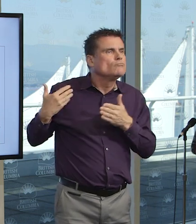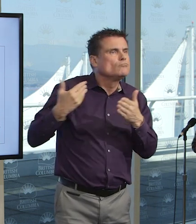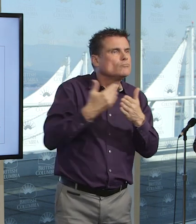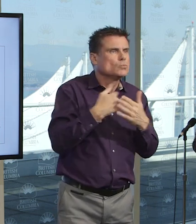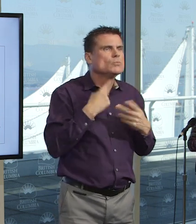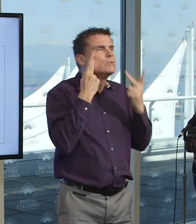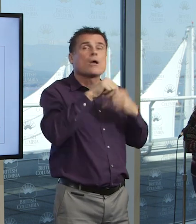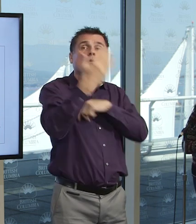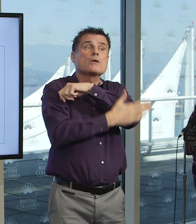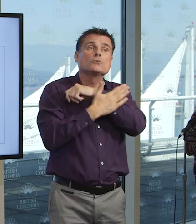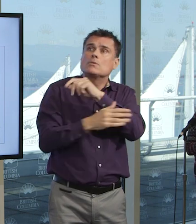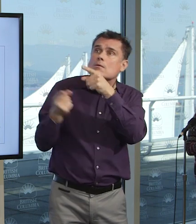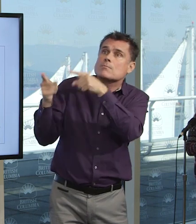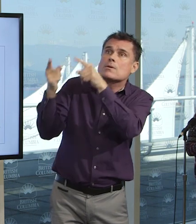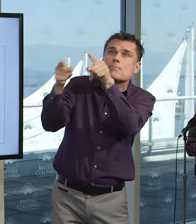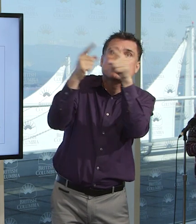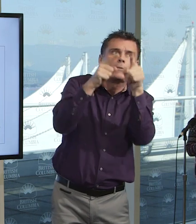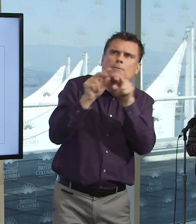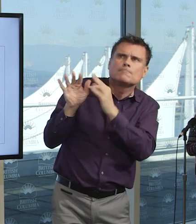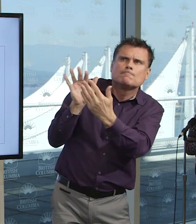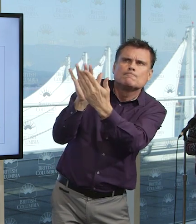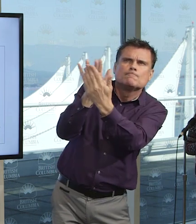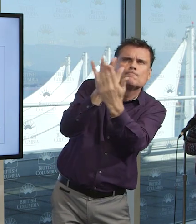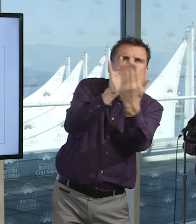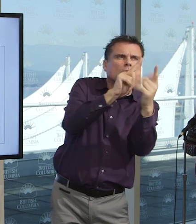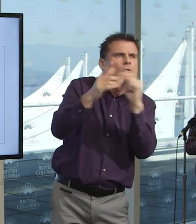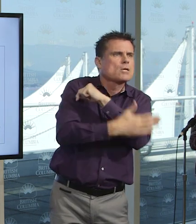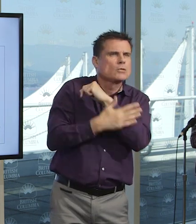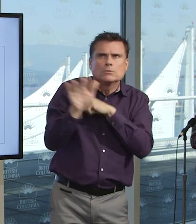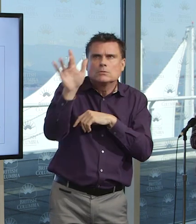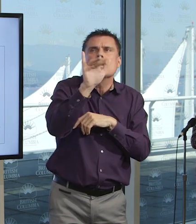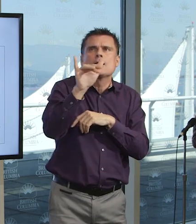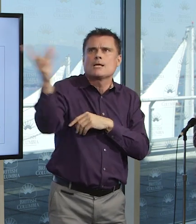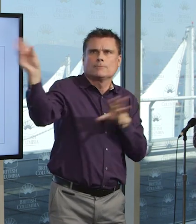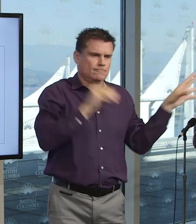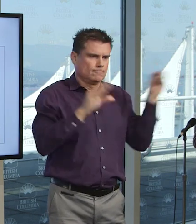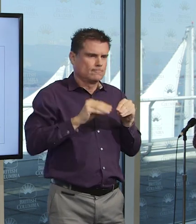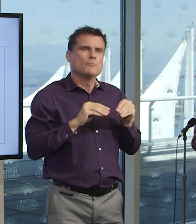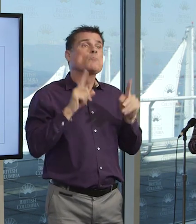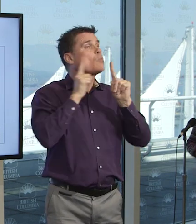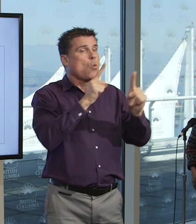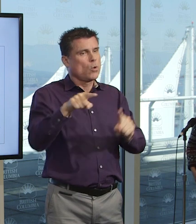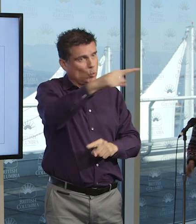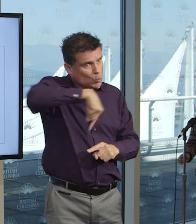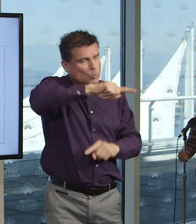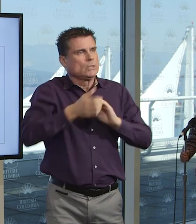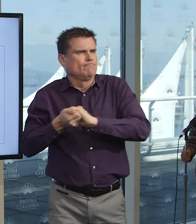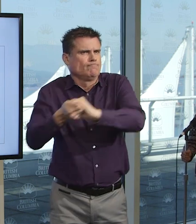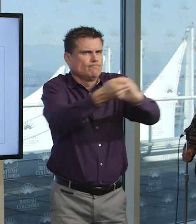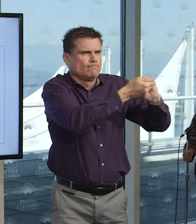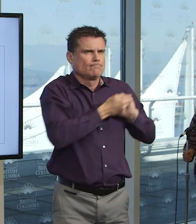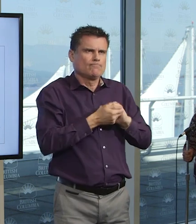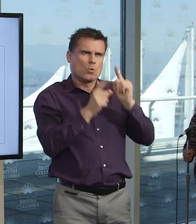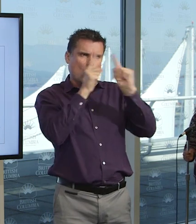it's in our hands right now. So this is our chance to stay apart, to connect